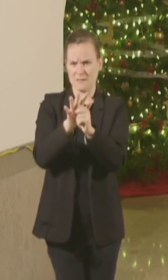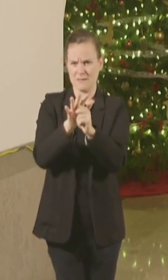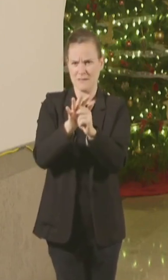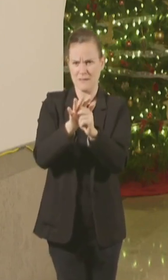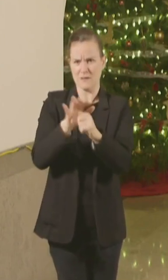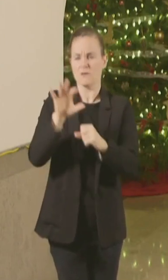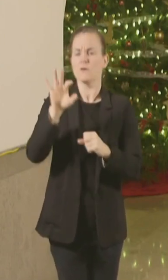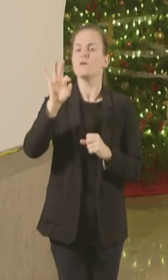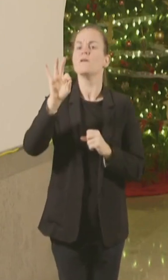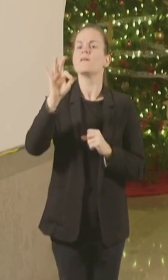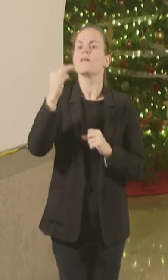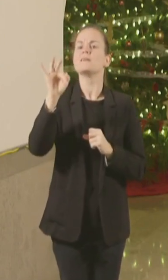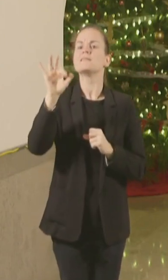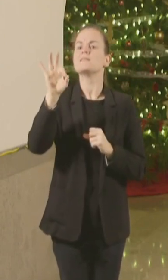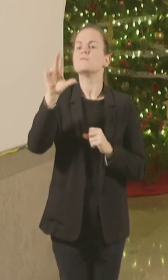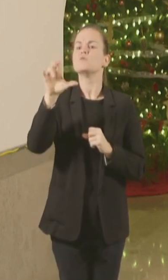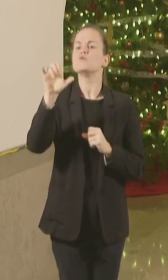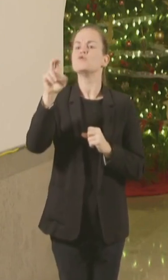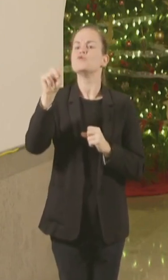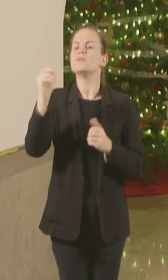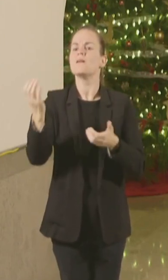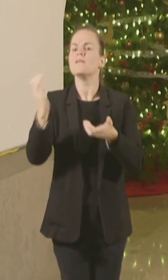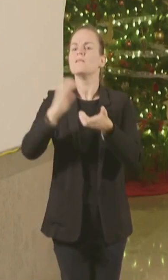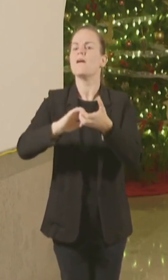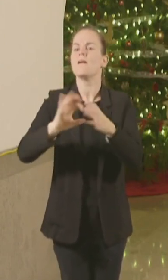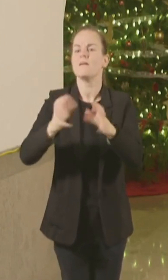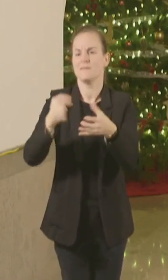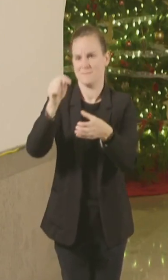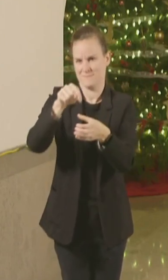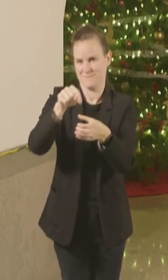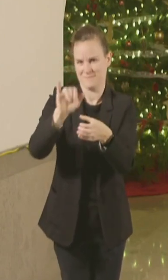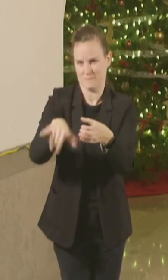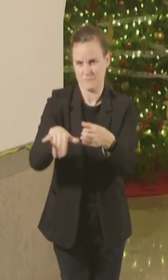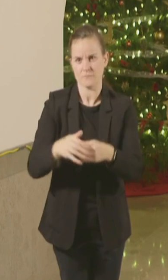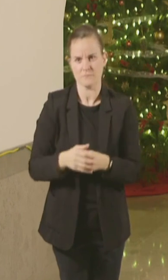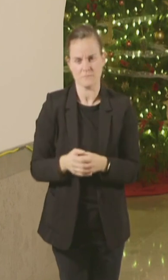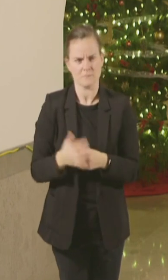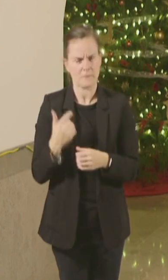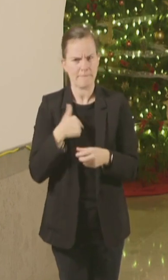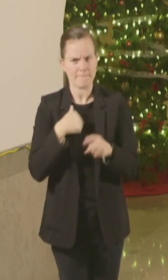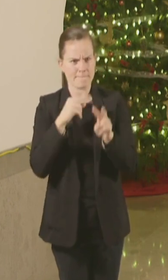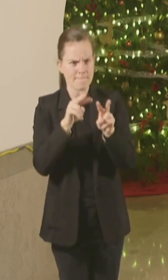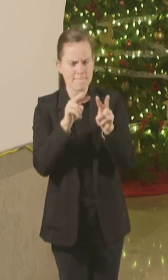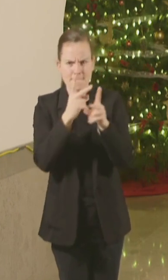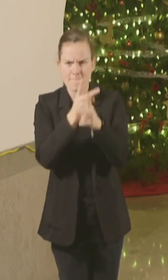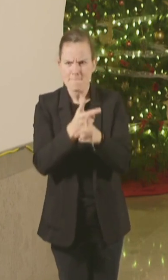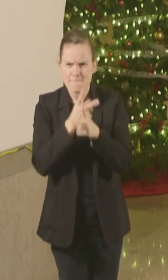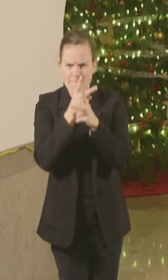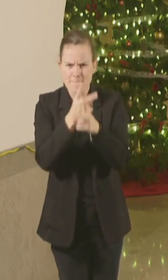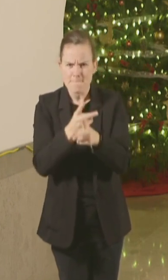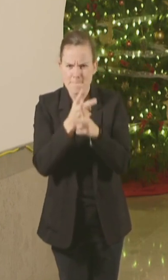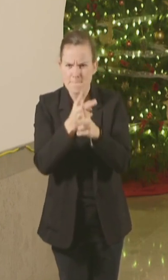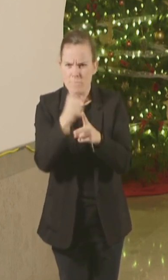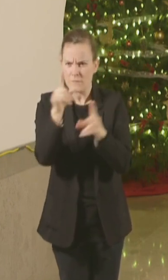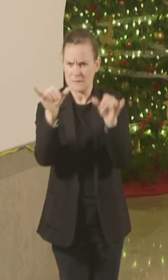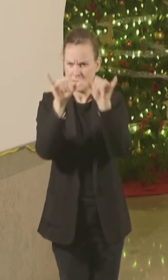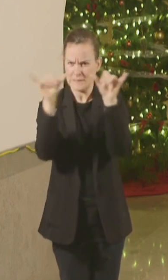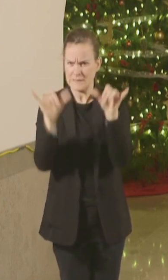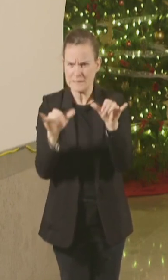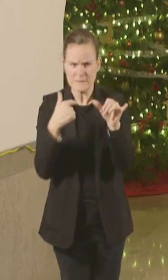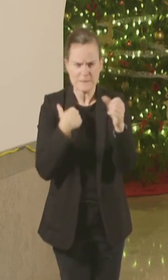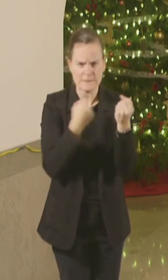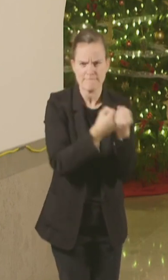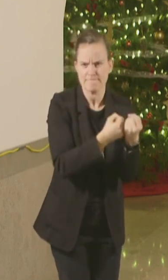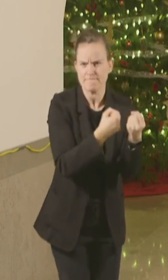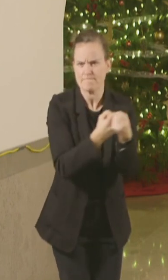We have continually monitored Missouri's statewide health care system and focused on supporting our hospitals and health